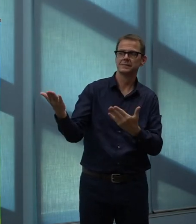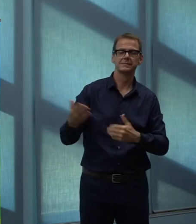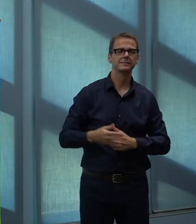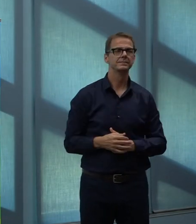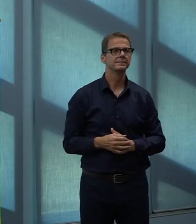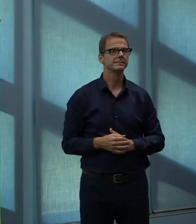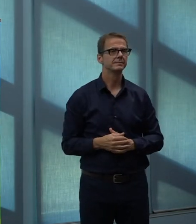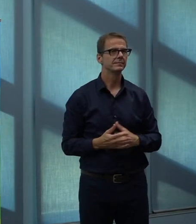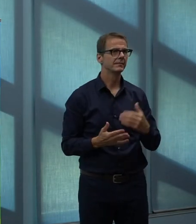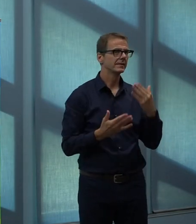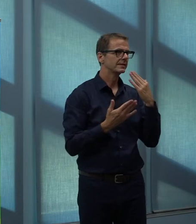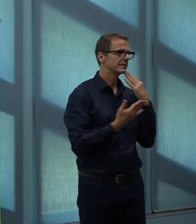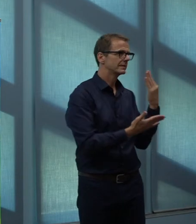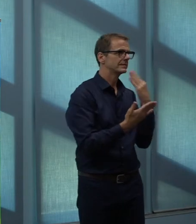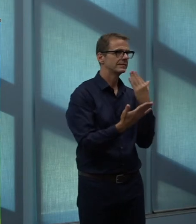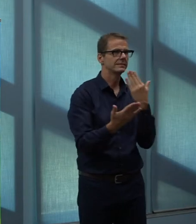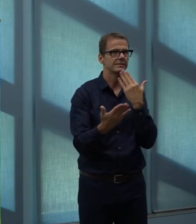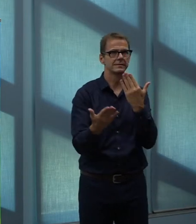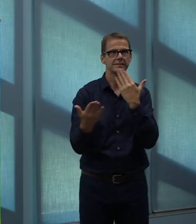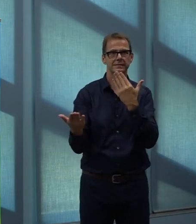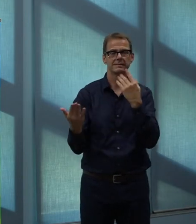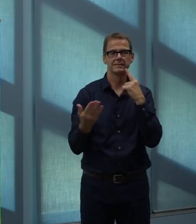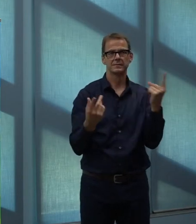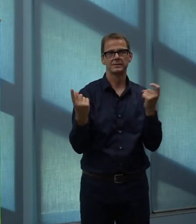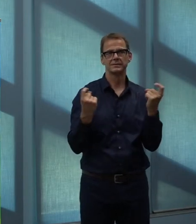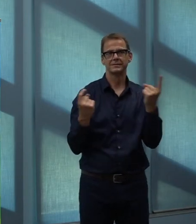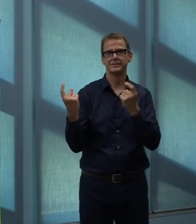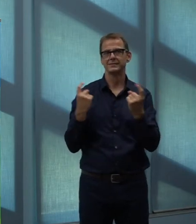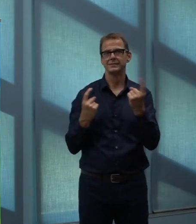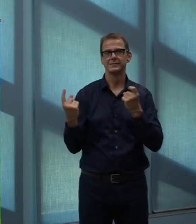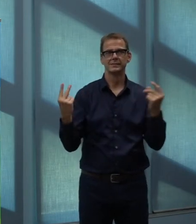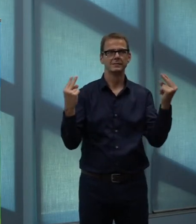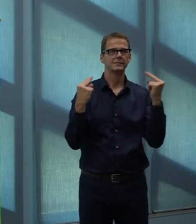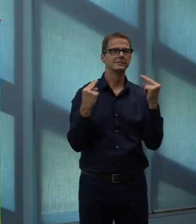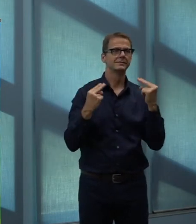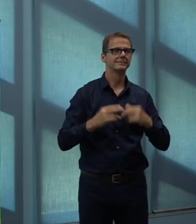soon. Really appreciate you being with us, and thanks to the participants.